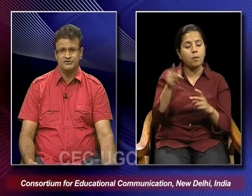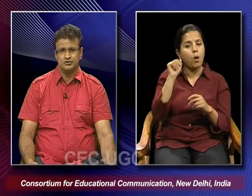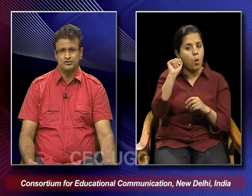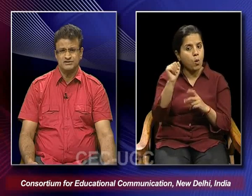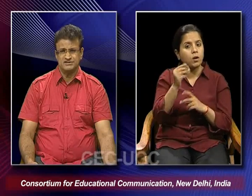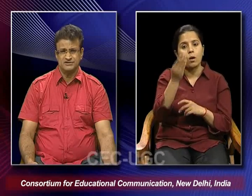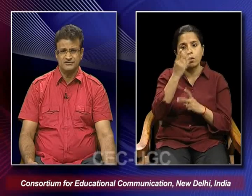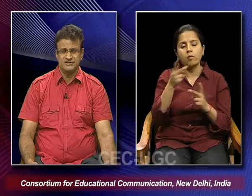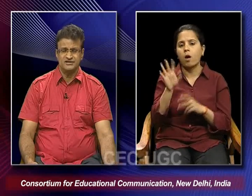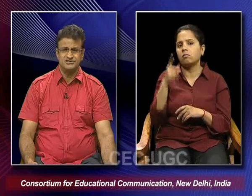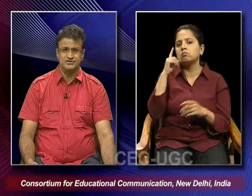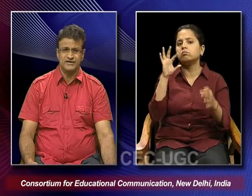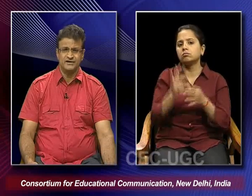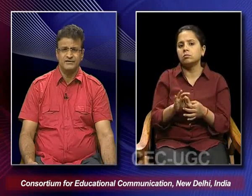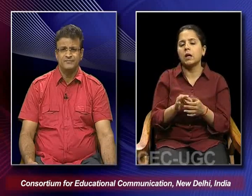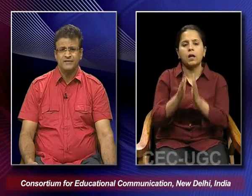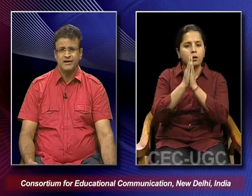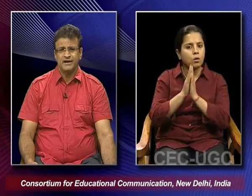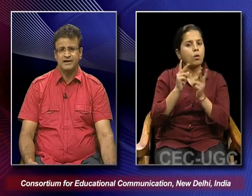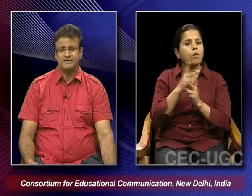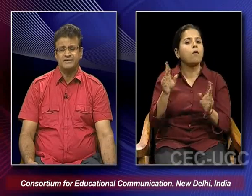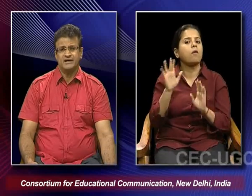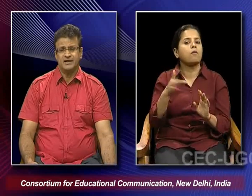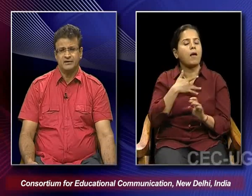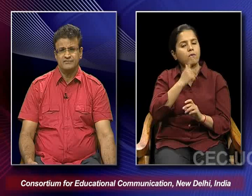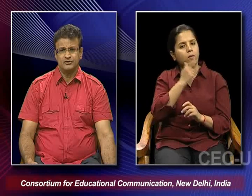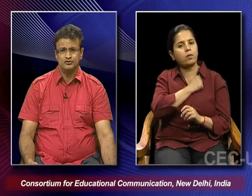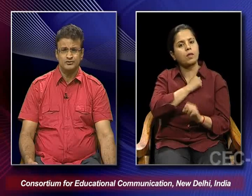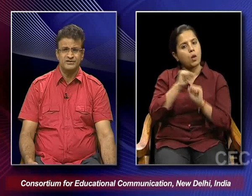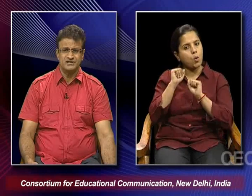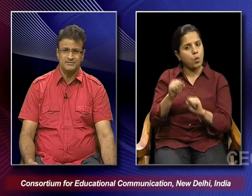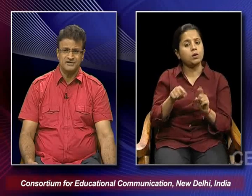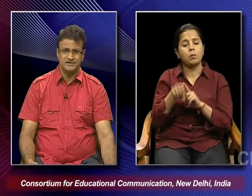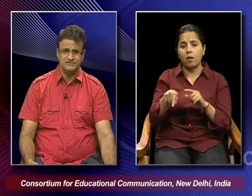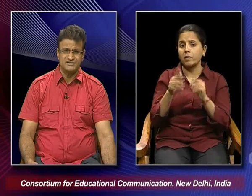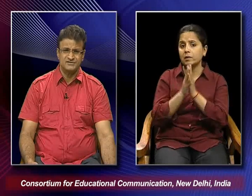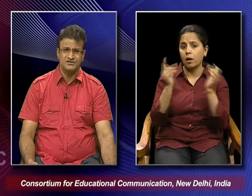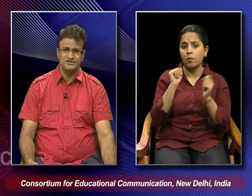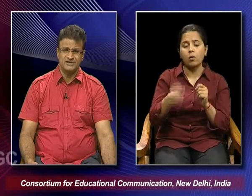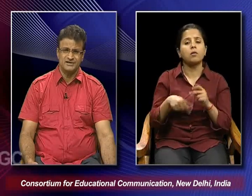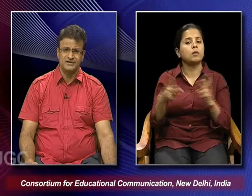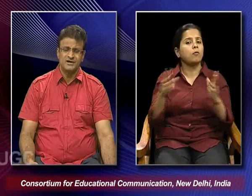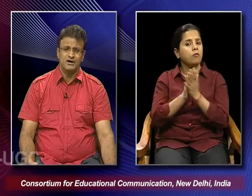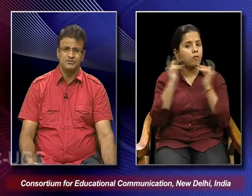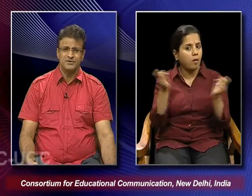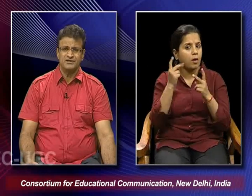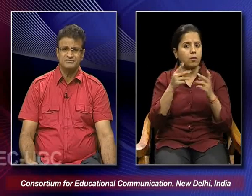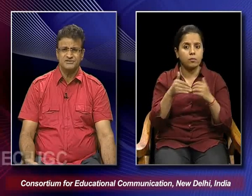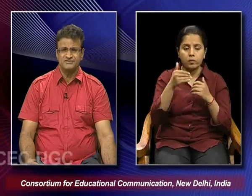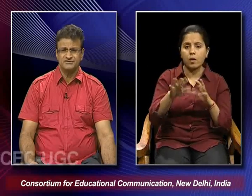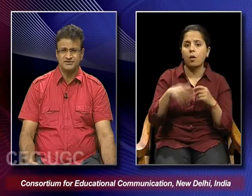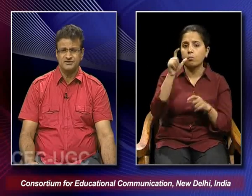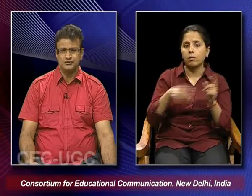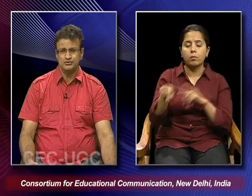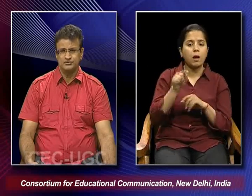is also concerned with the religious faith. And they are in a way also being celebrated as festivals. And how the pilgrims,